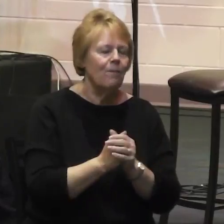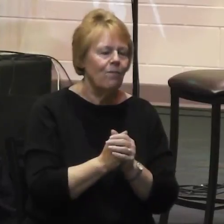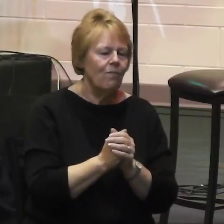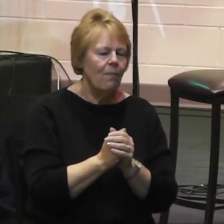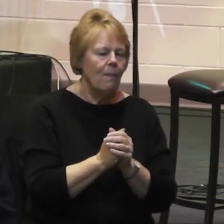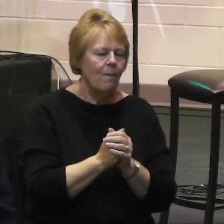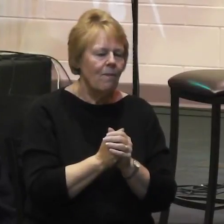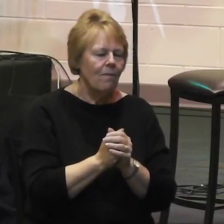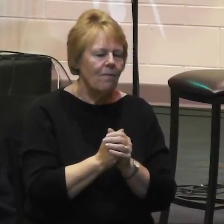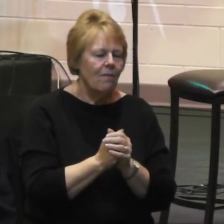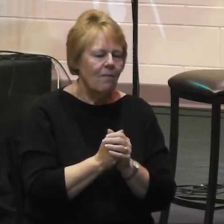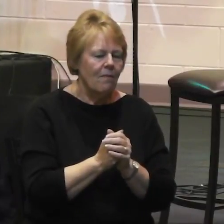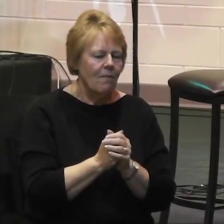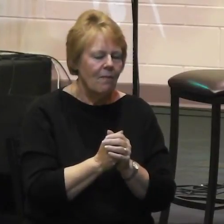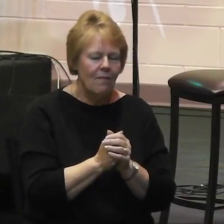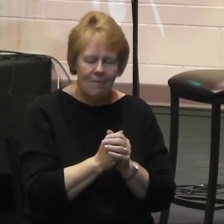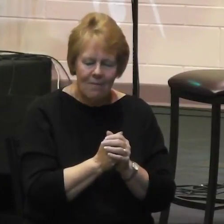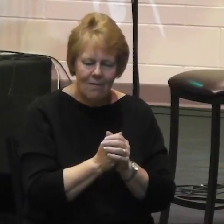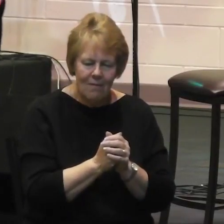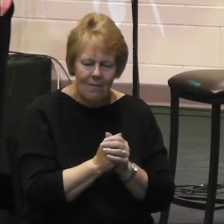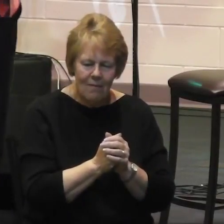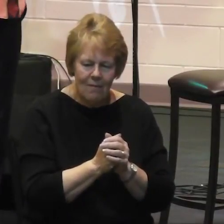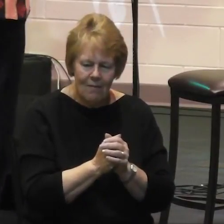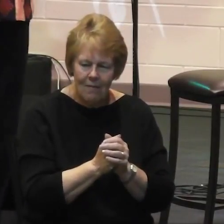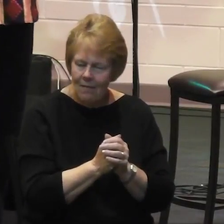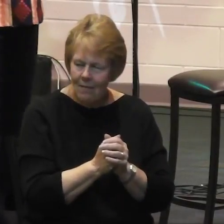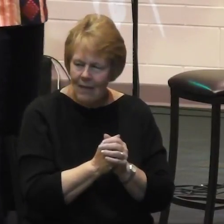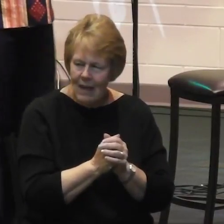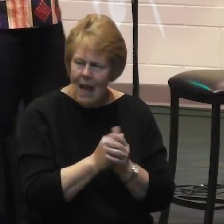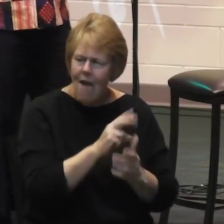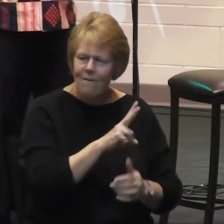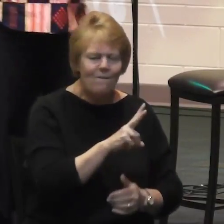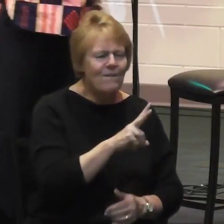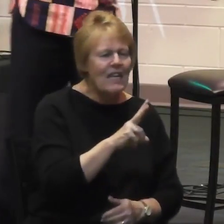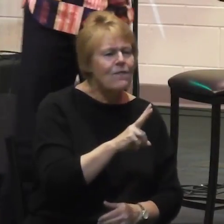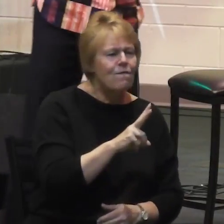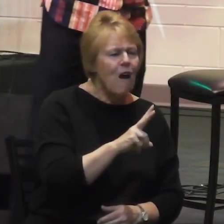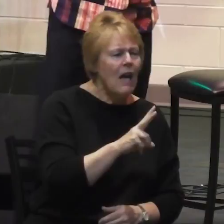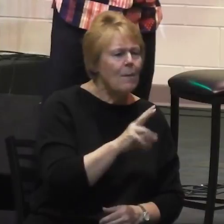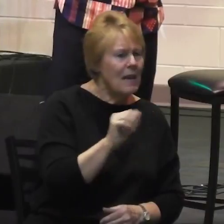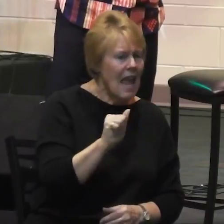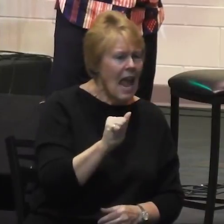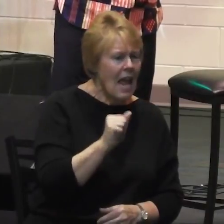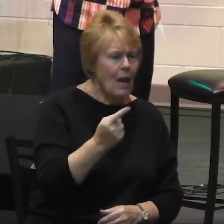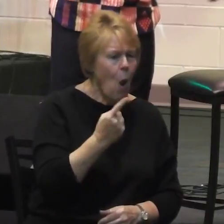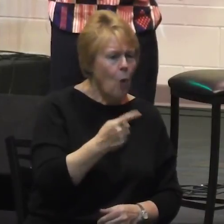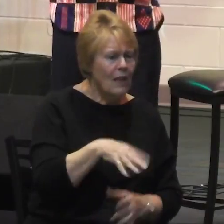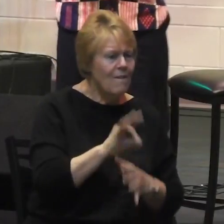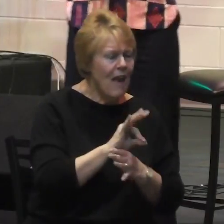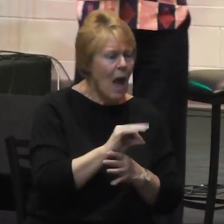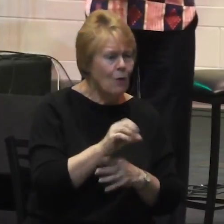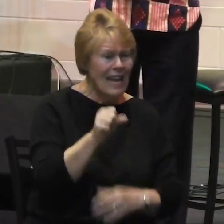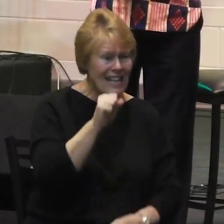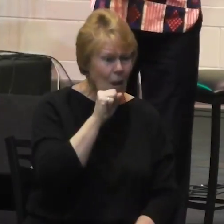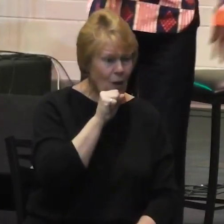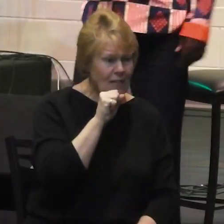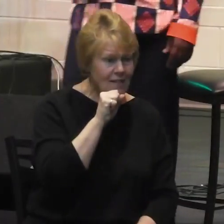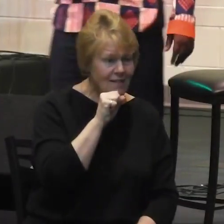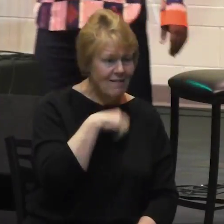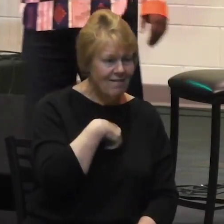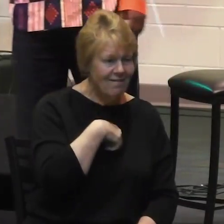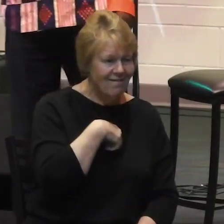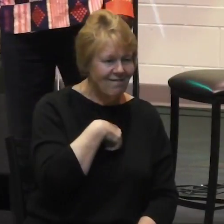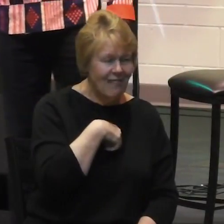know we need vitamin A isn't it? Is vitamin A only found in carrots? So if you don't like carrots